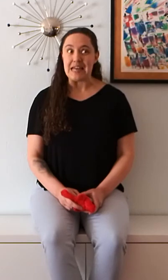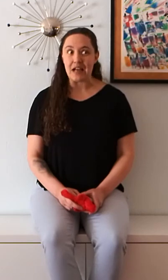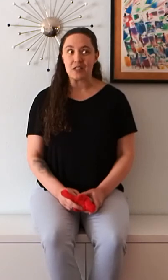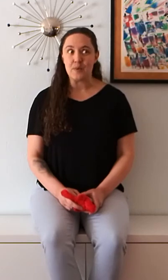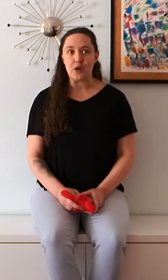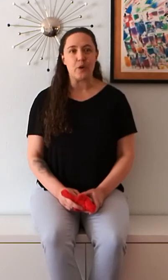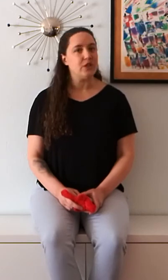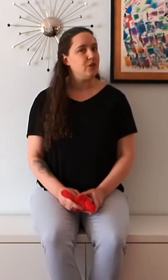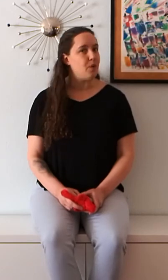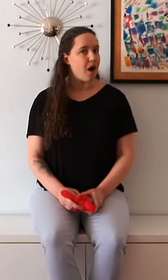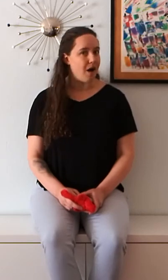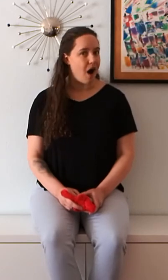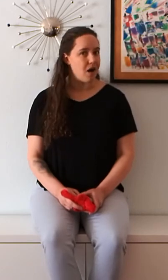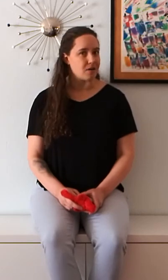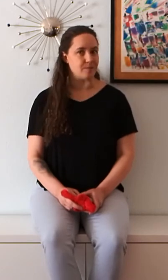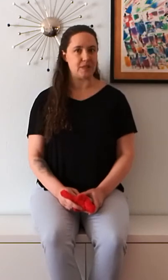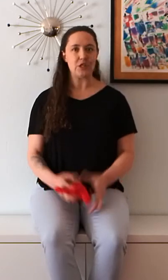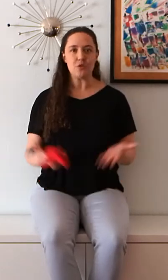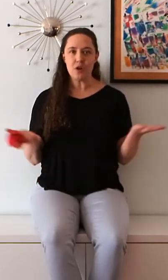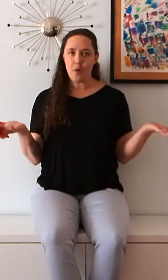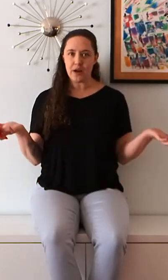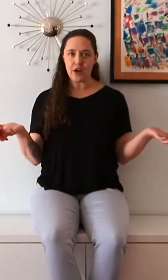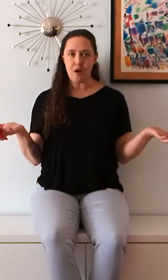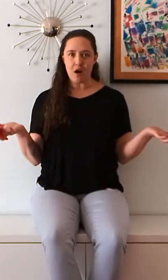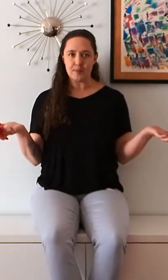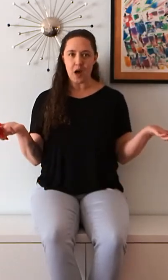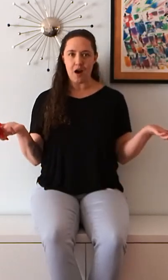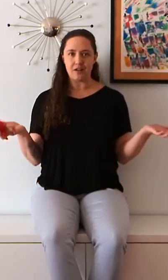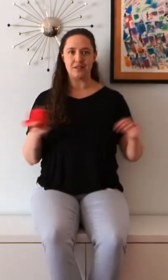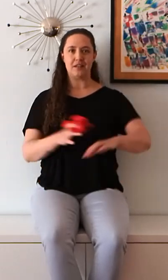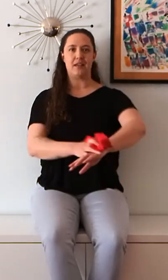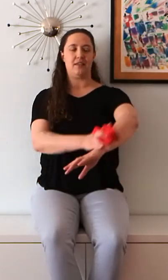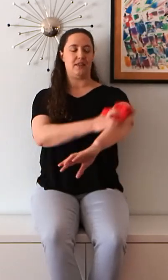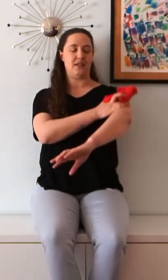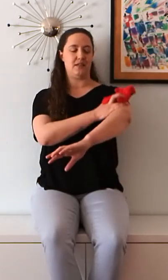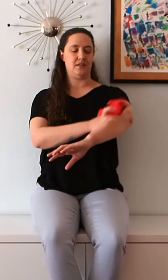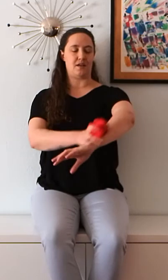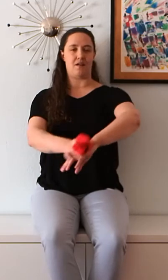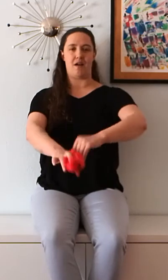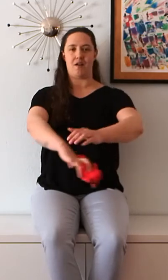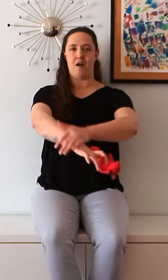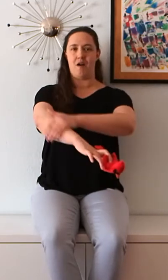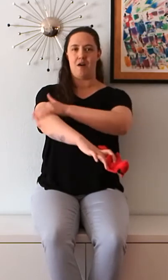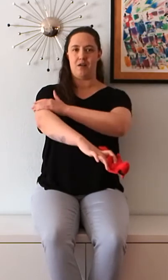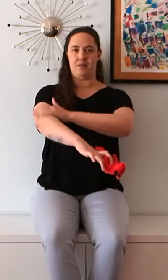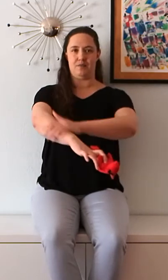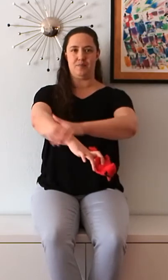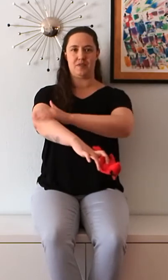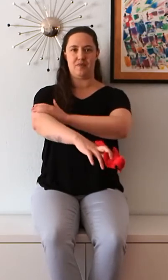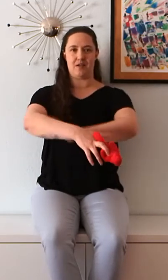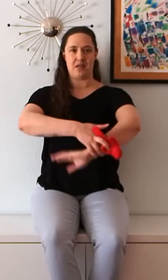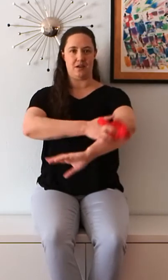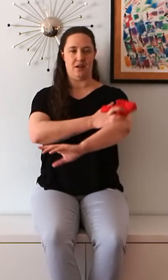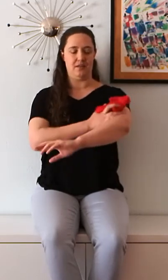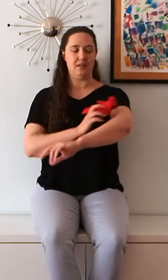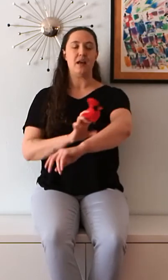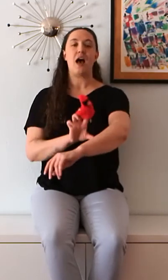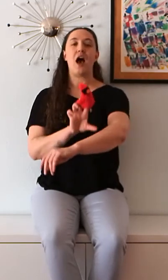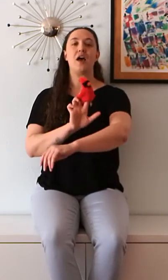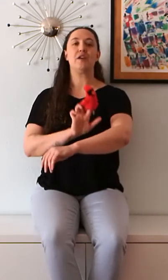And next we are going to do our arms. Do you know where your arms are? These are our arms. Very good. I've got